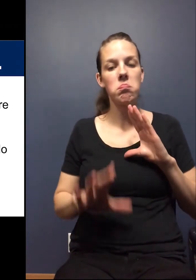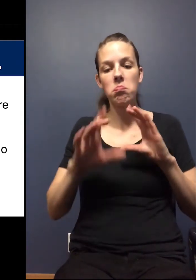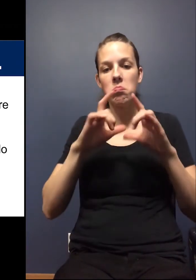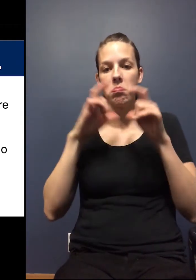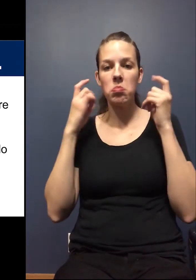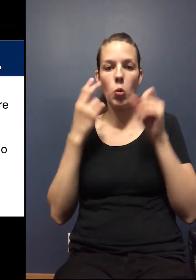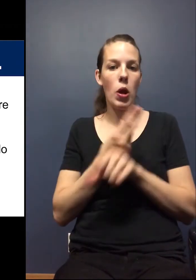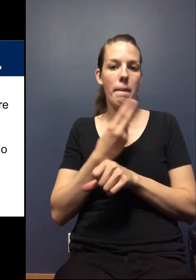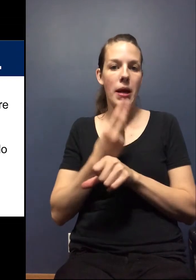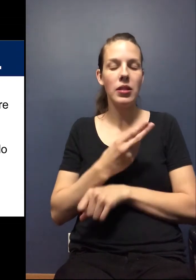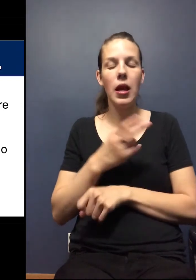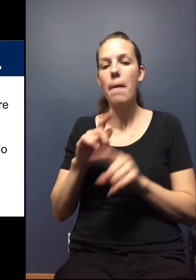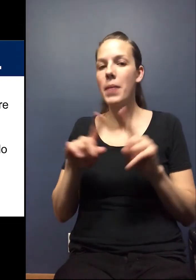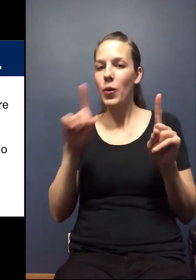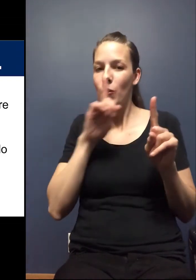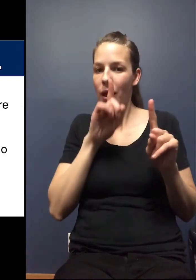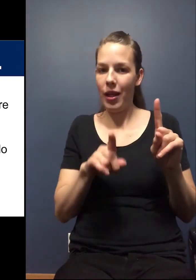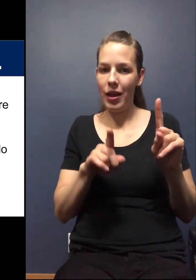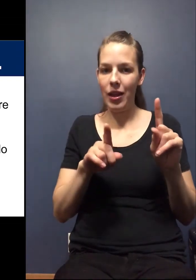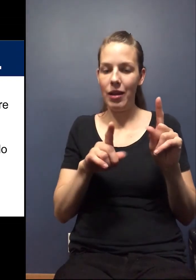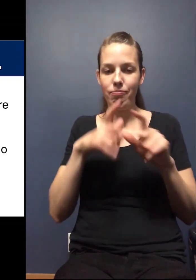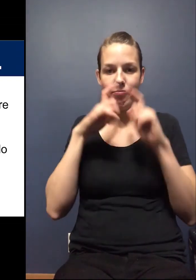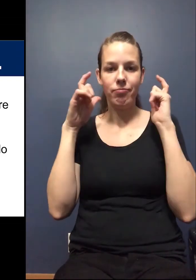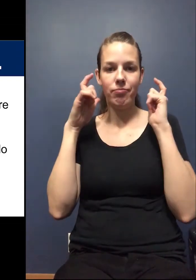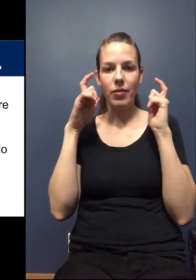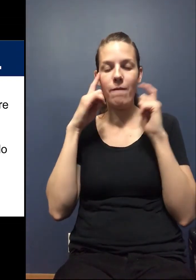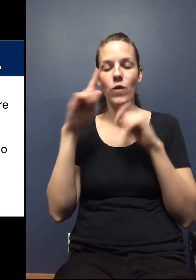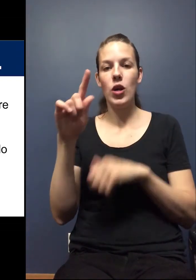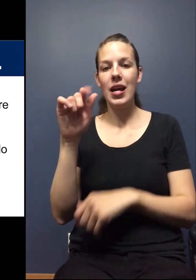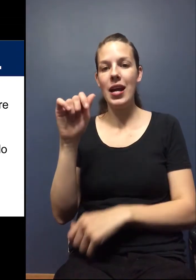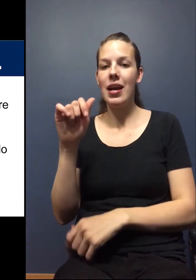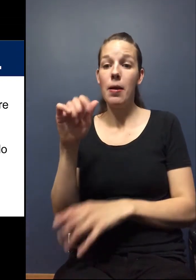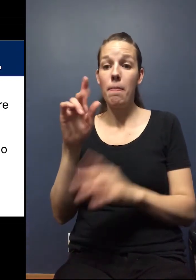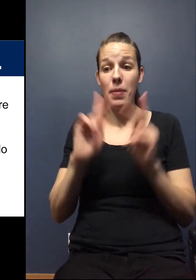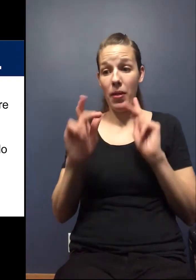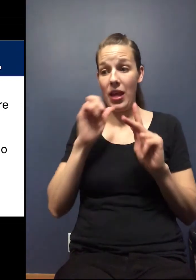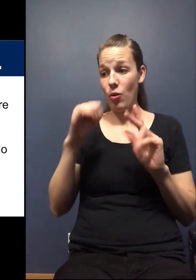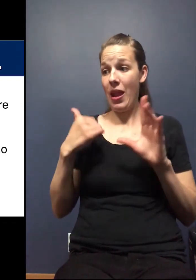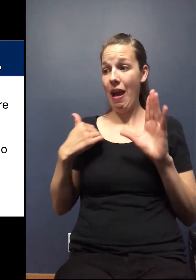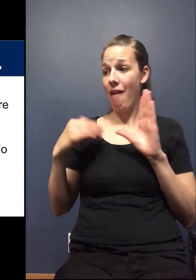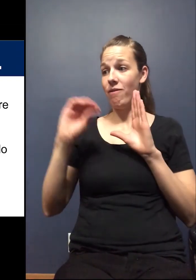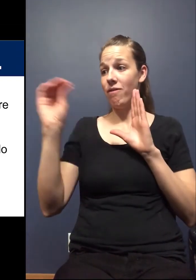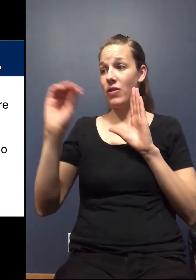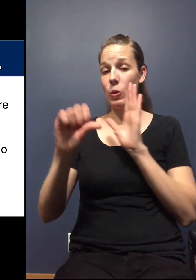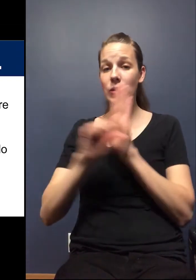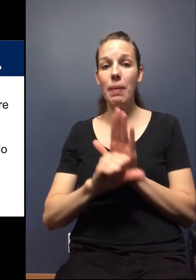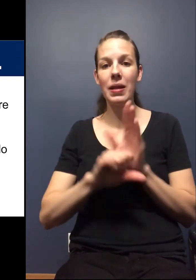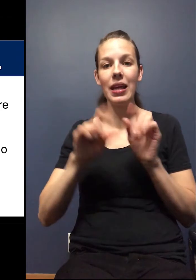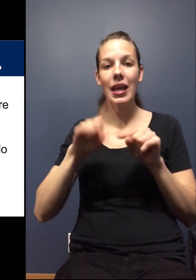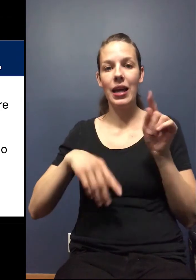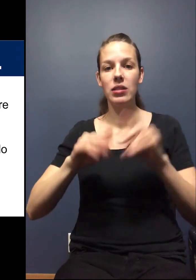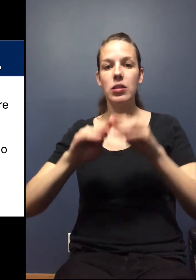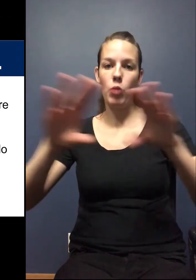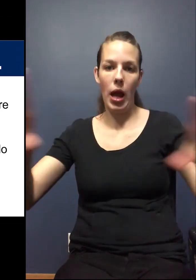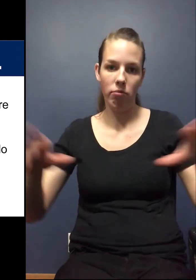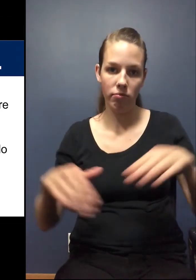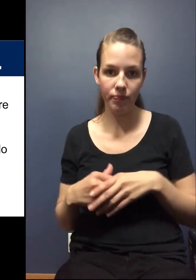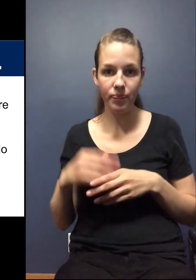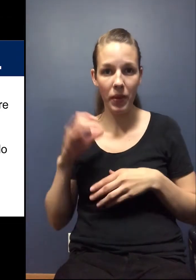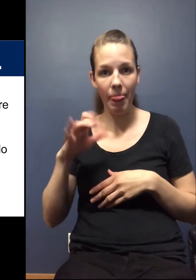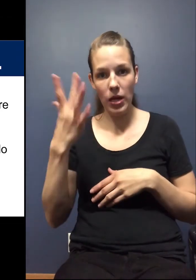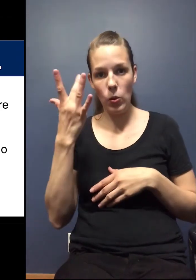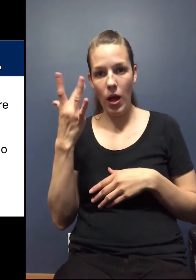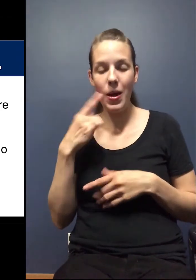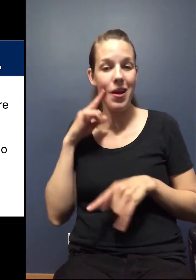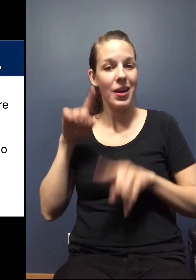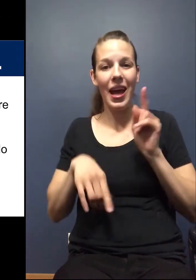can wear a mask, but the mask really is put into place. So our asymptomatic individuals cannot spread to community members. Um,